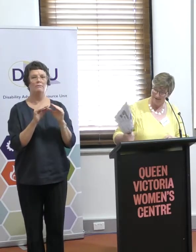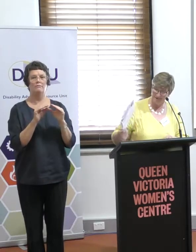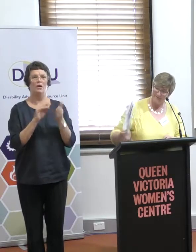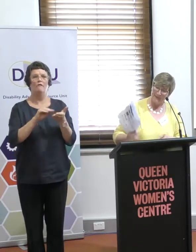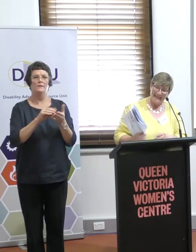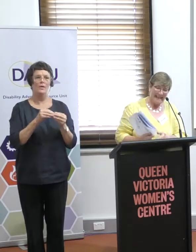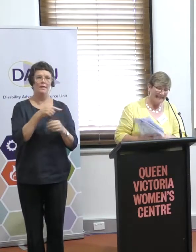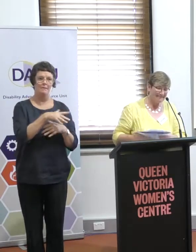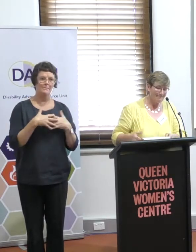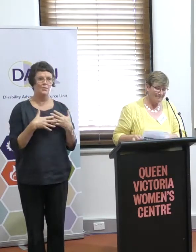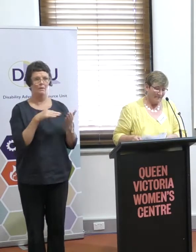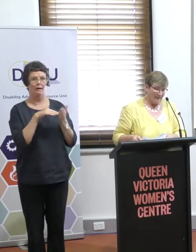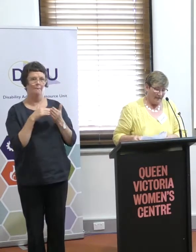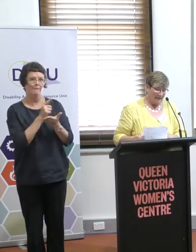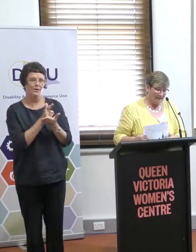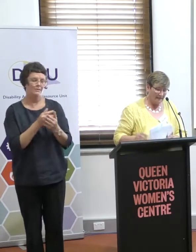kind of them.